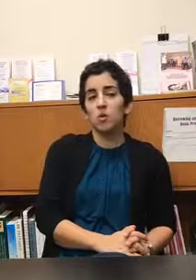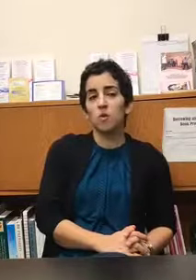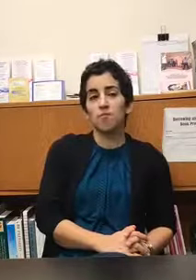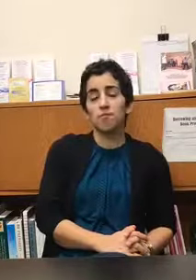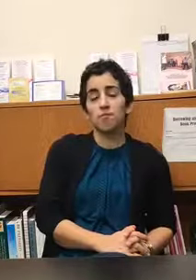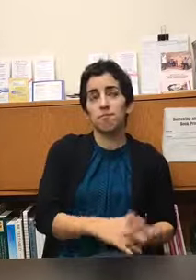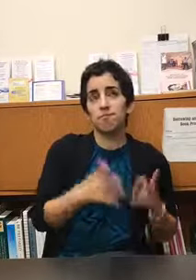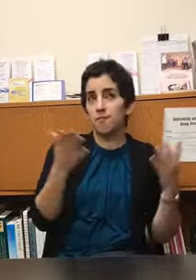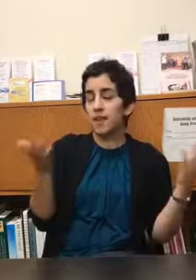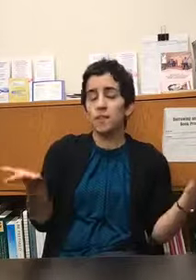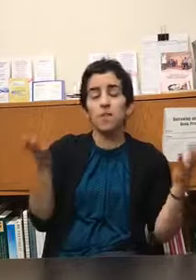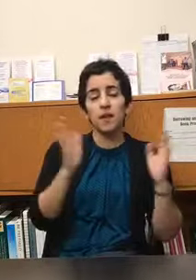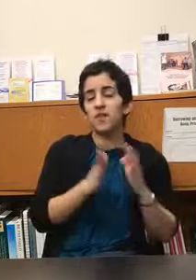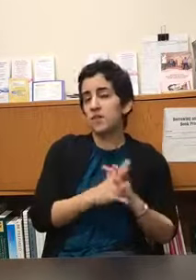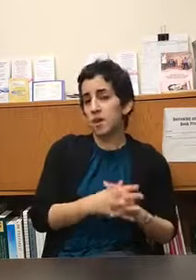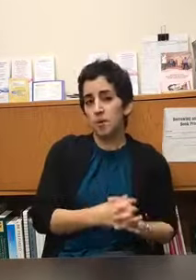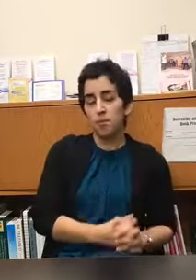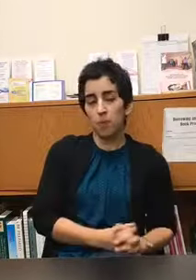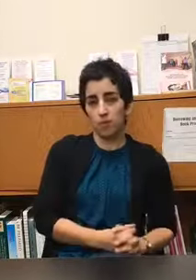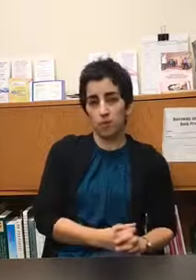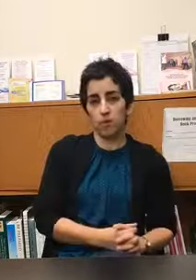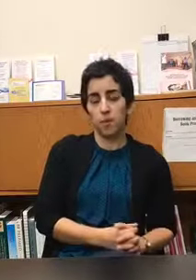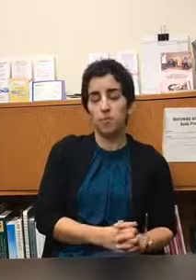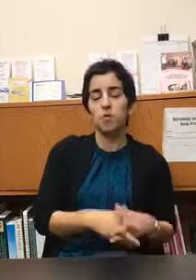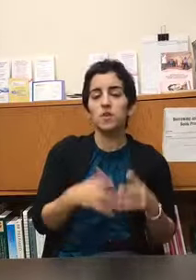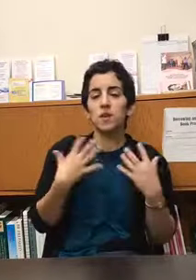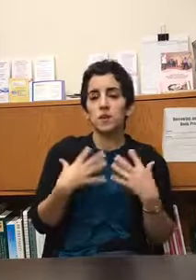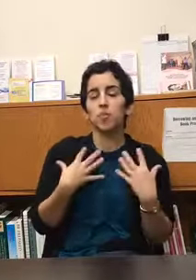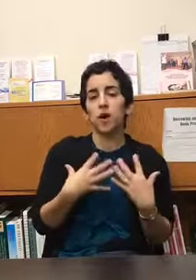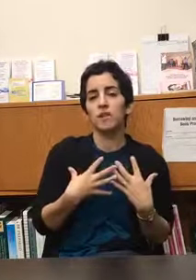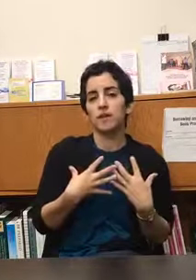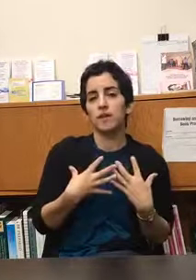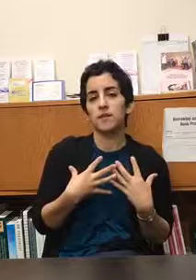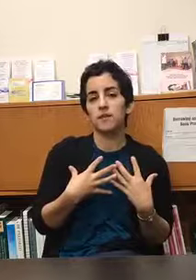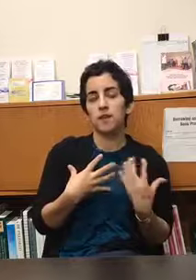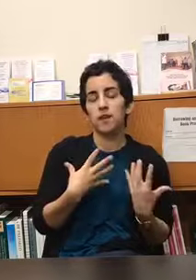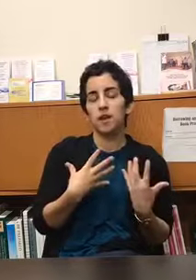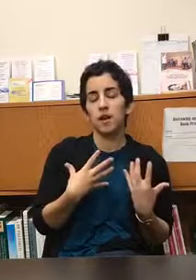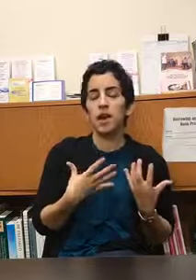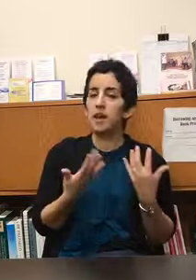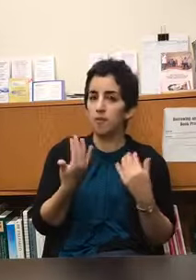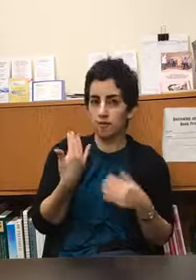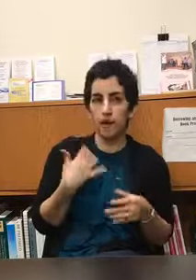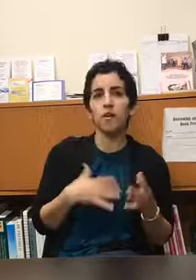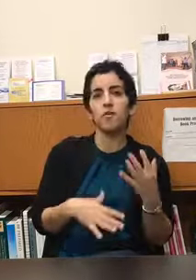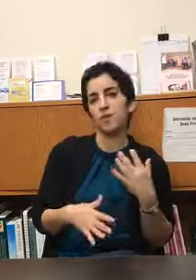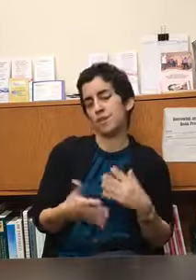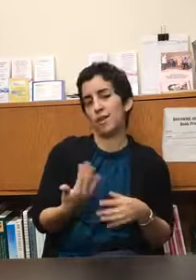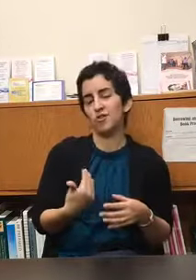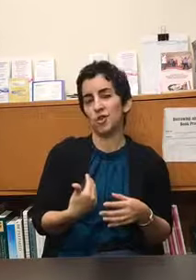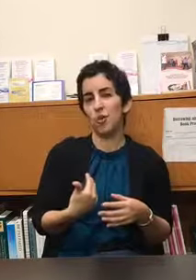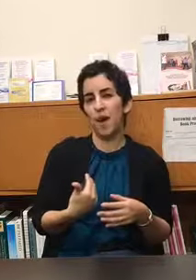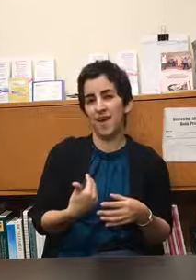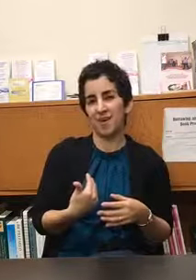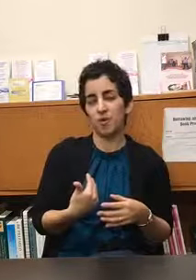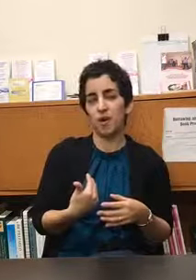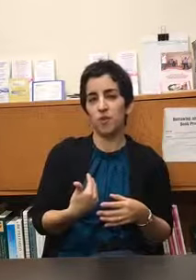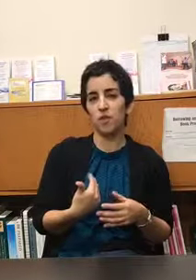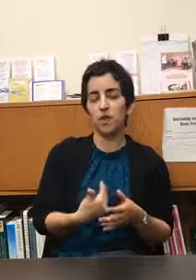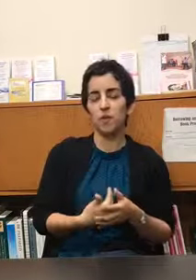the benefits can be both I mean music is processed in a very physiological way right if we think of